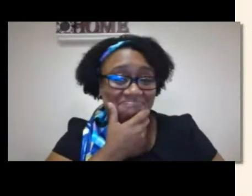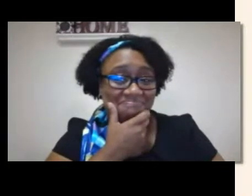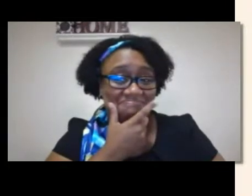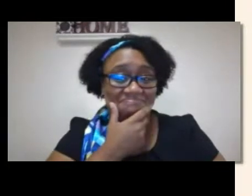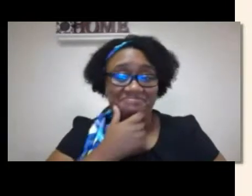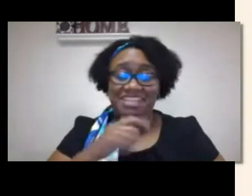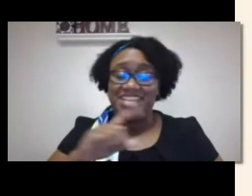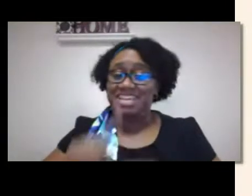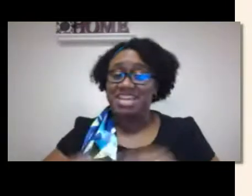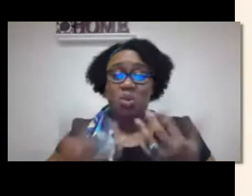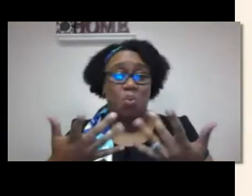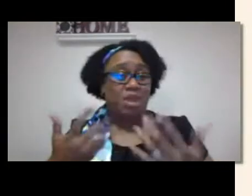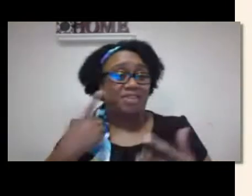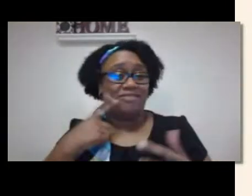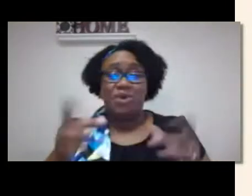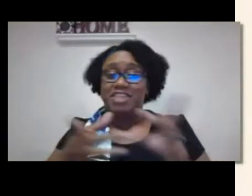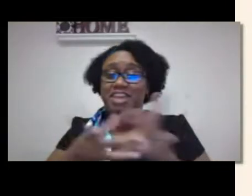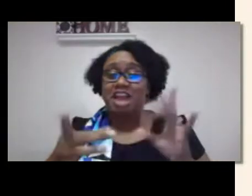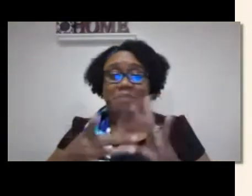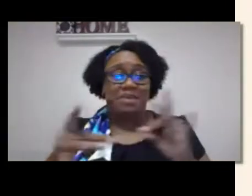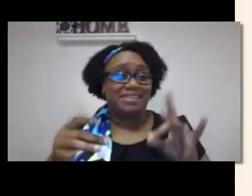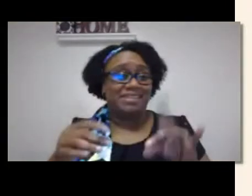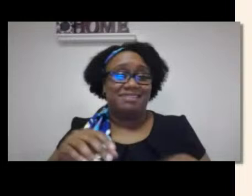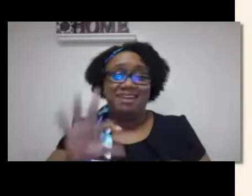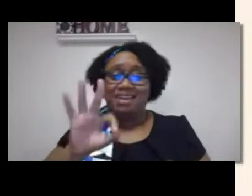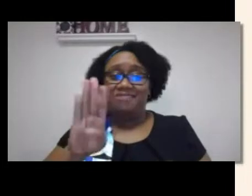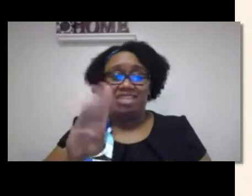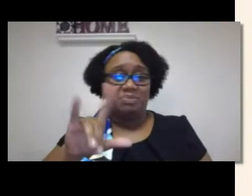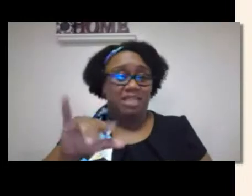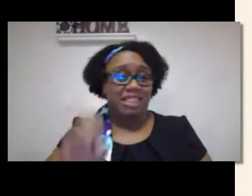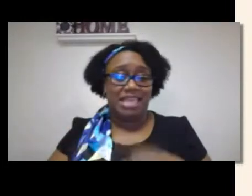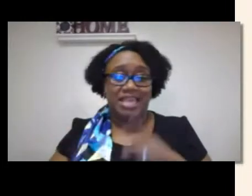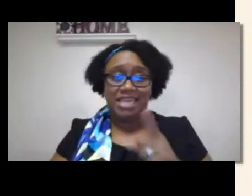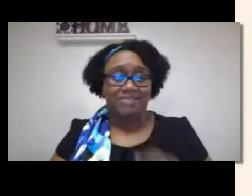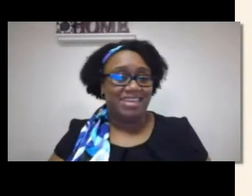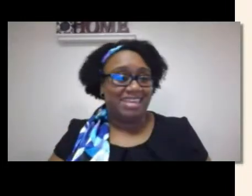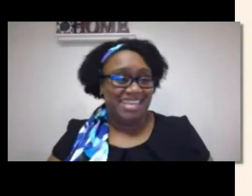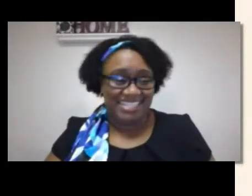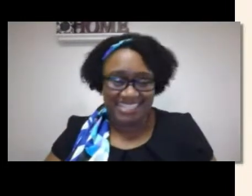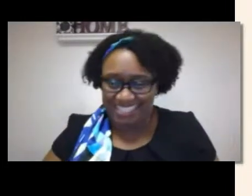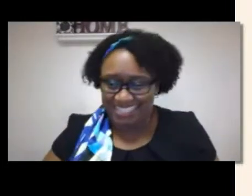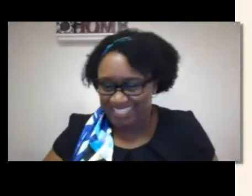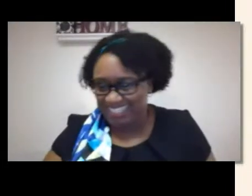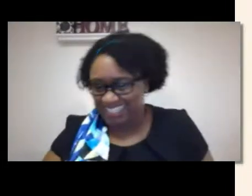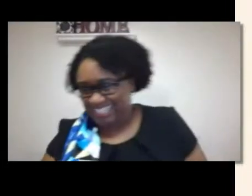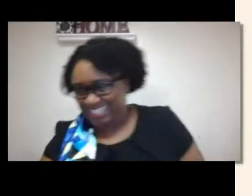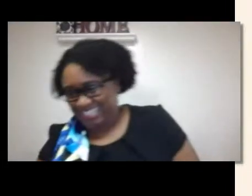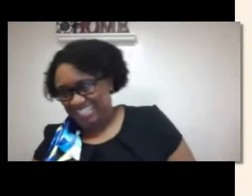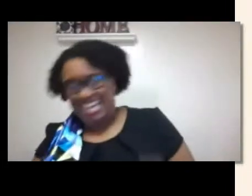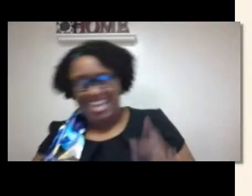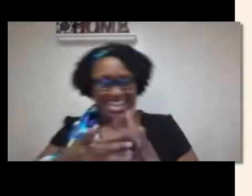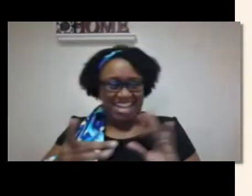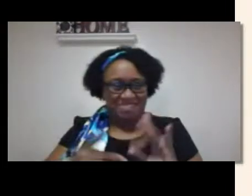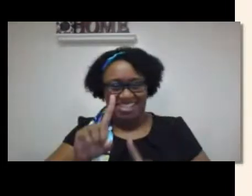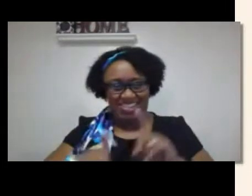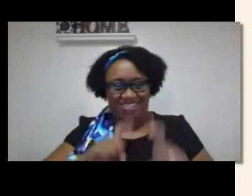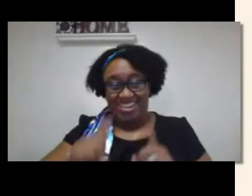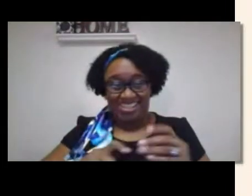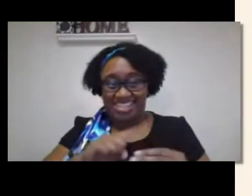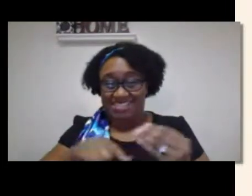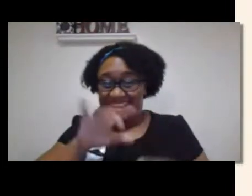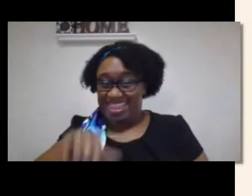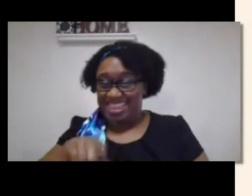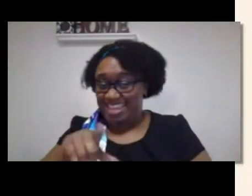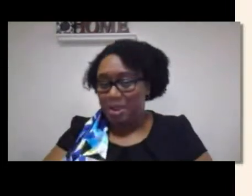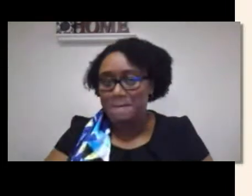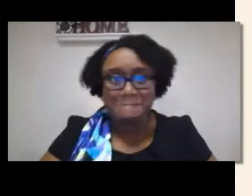You can see my next question on the slide already. Oh, I should wait for the comments on this one. Yeah.